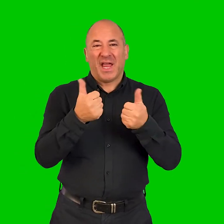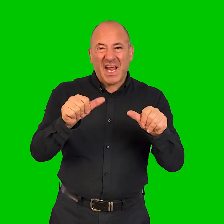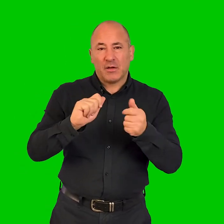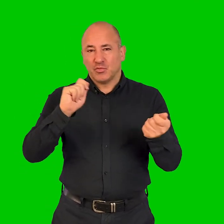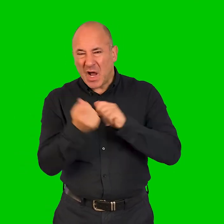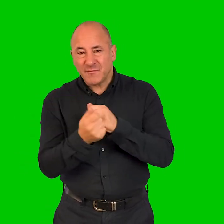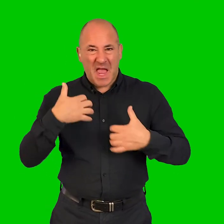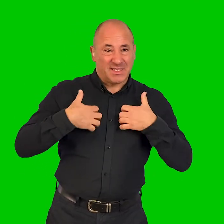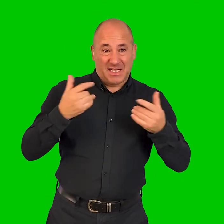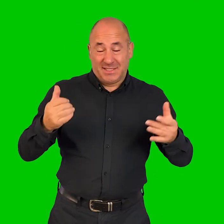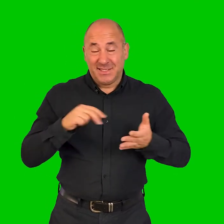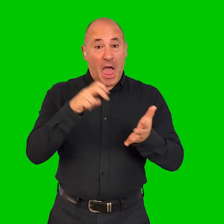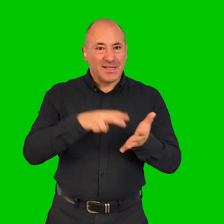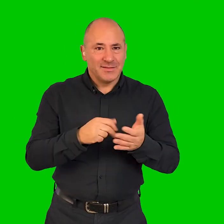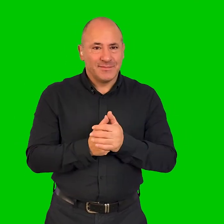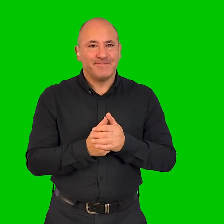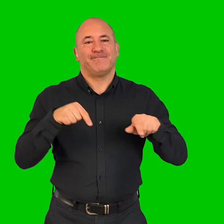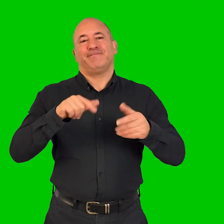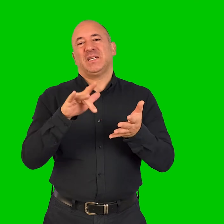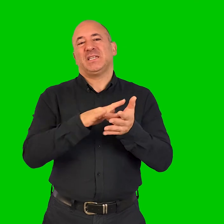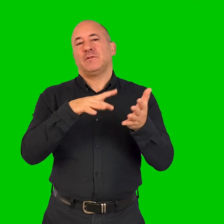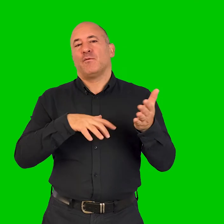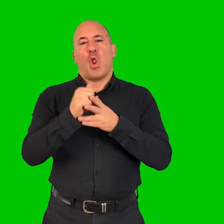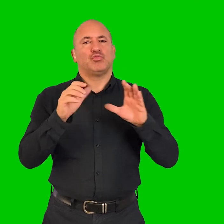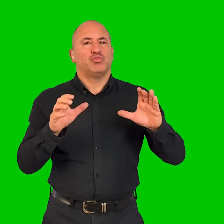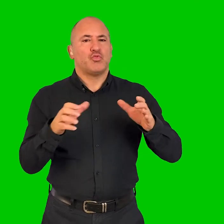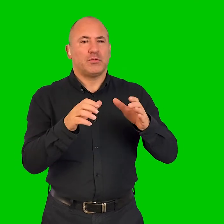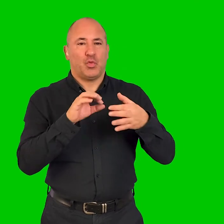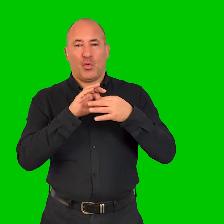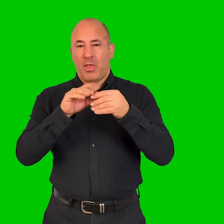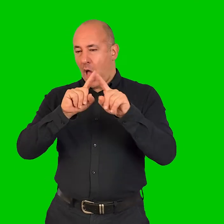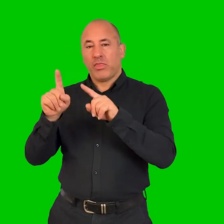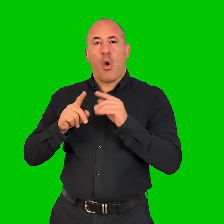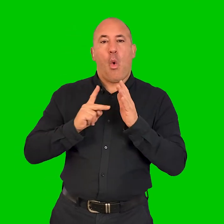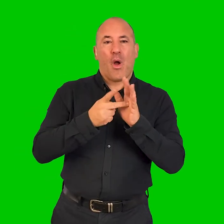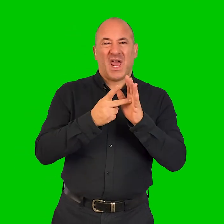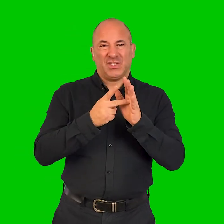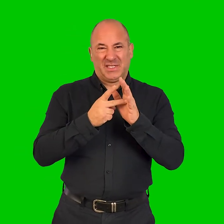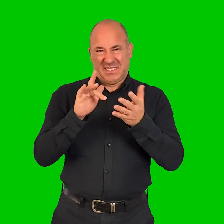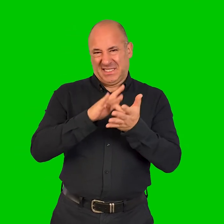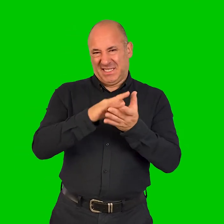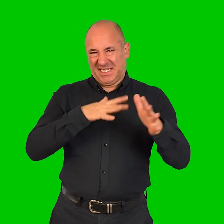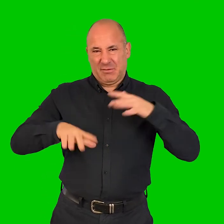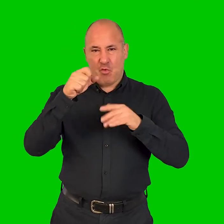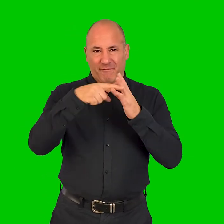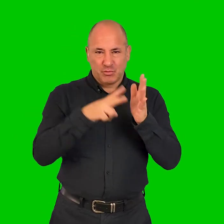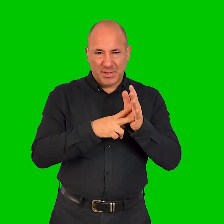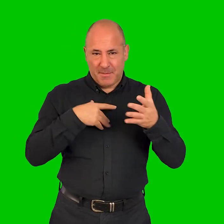heal, transform, excite and delight. The City of Culture Trust together with some of our partner organisations from across the city